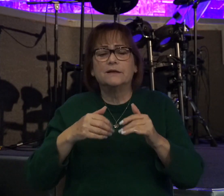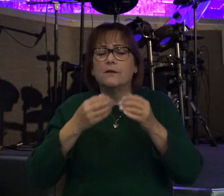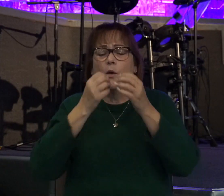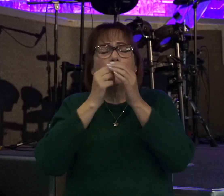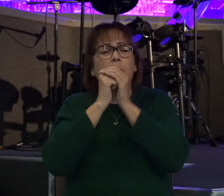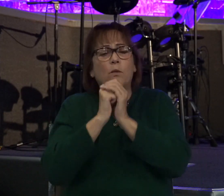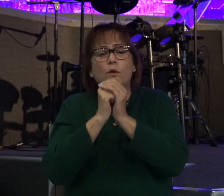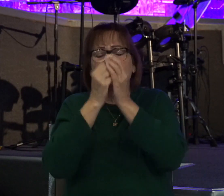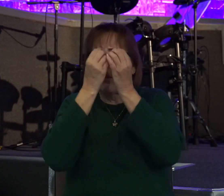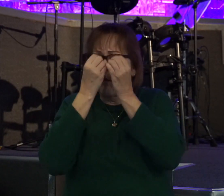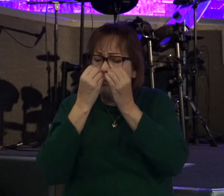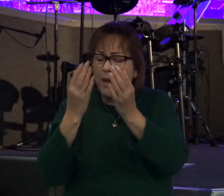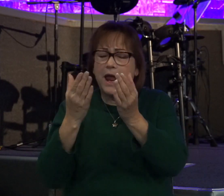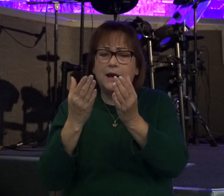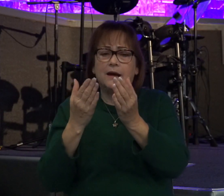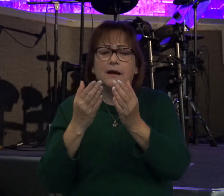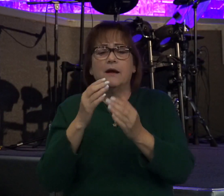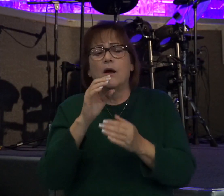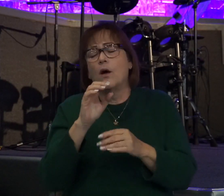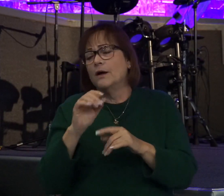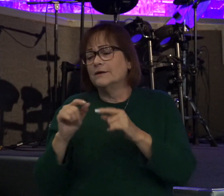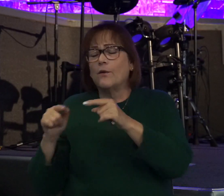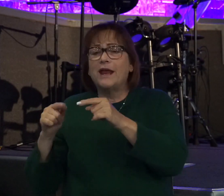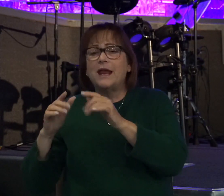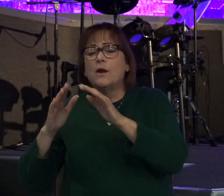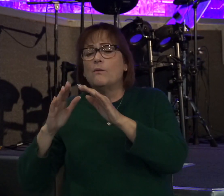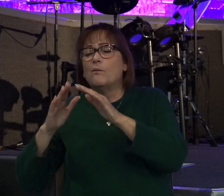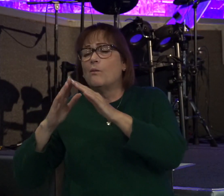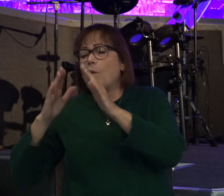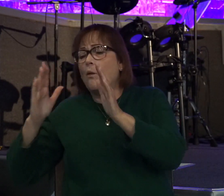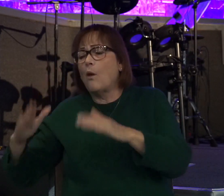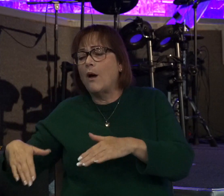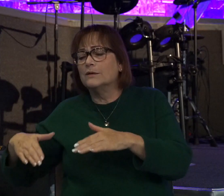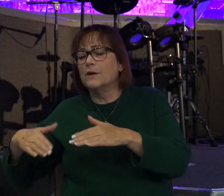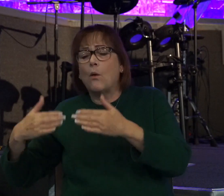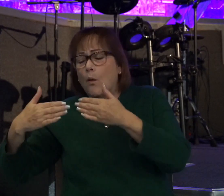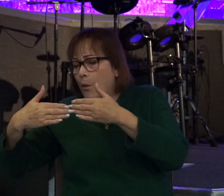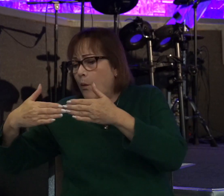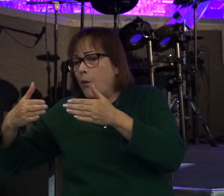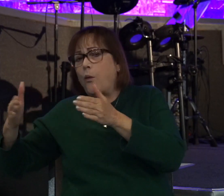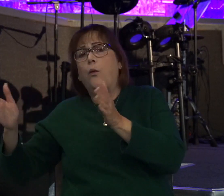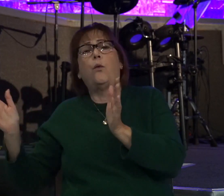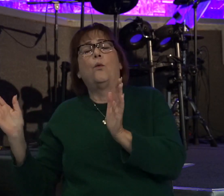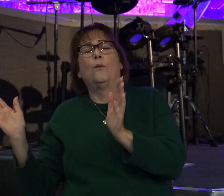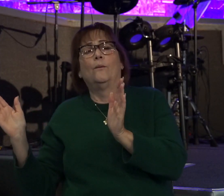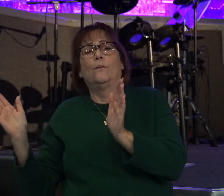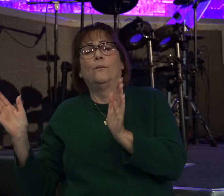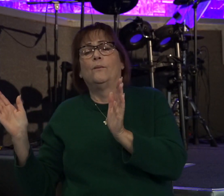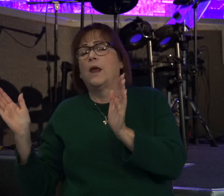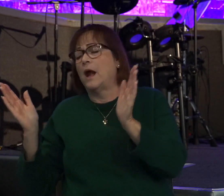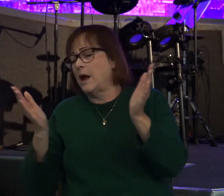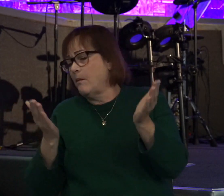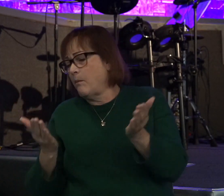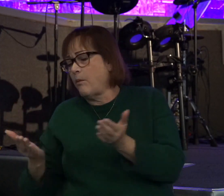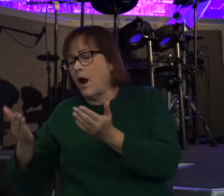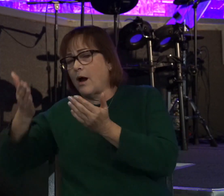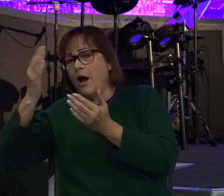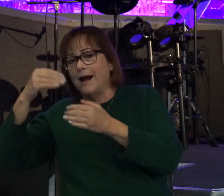Obed-Edom opened the doors of his home and brought the ark of God in. He brought God into his home